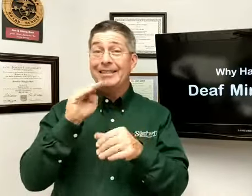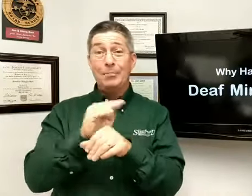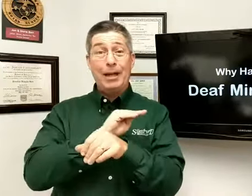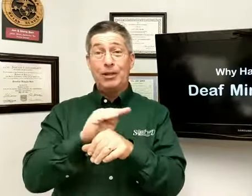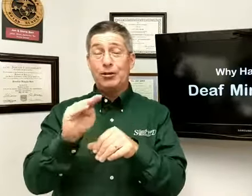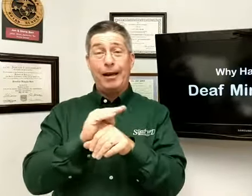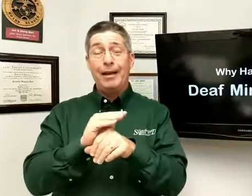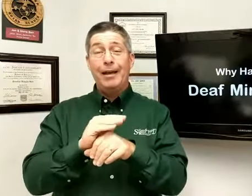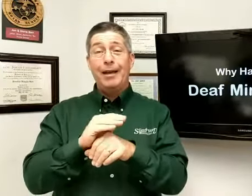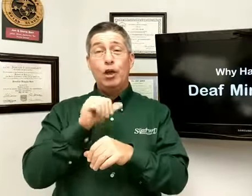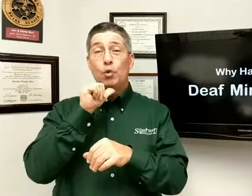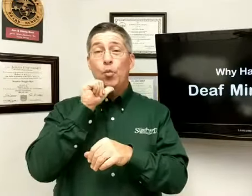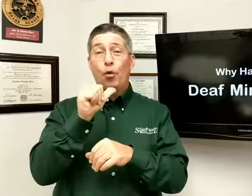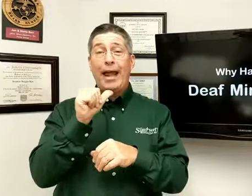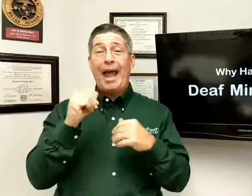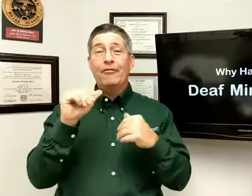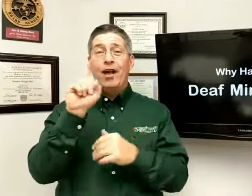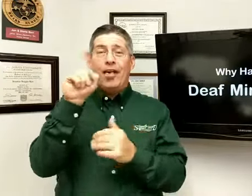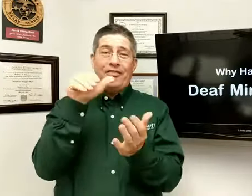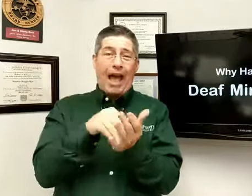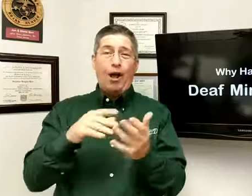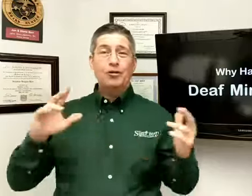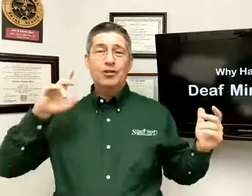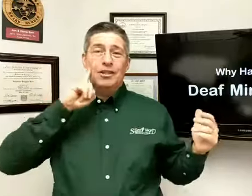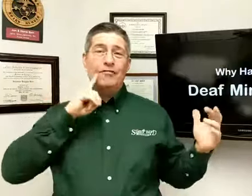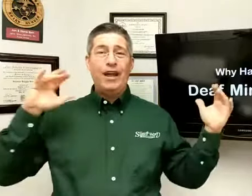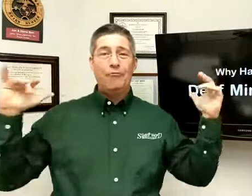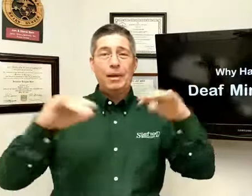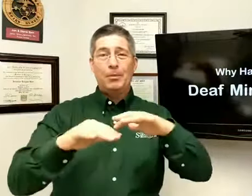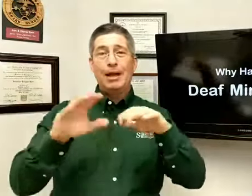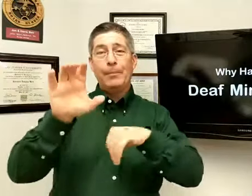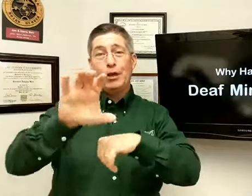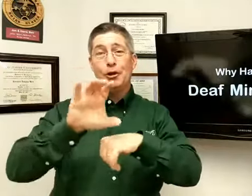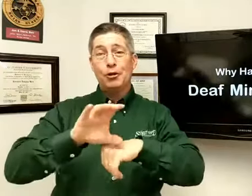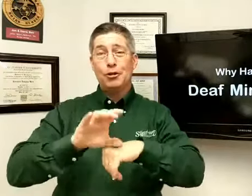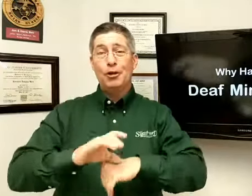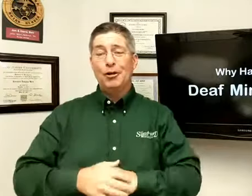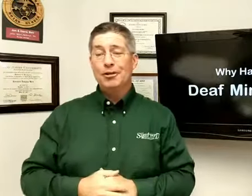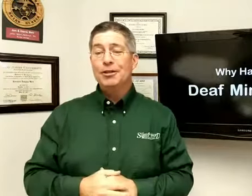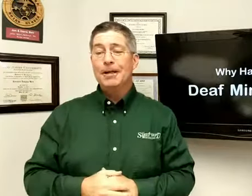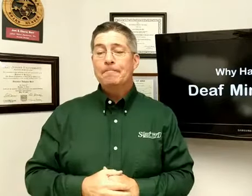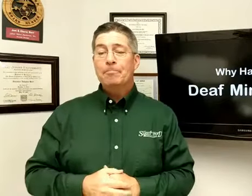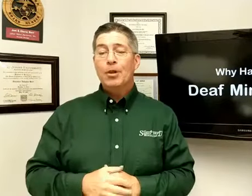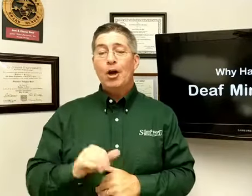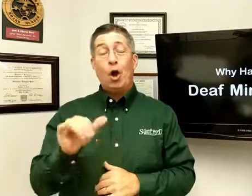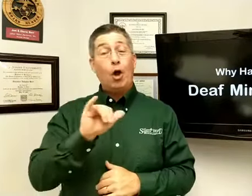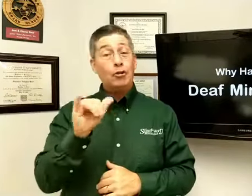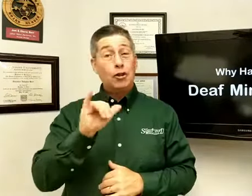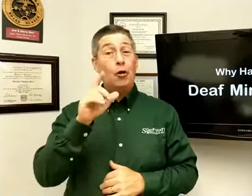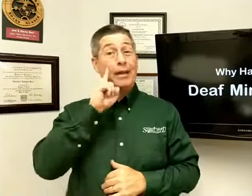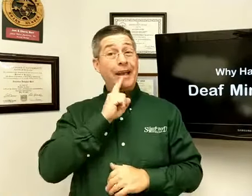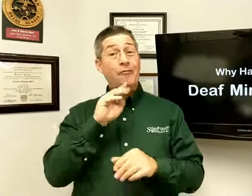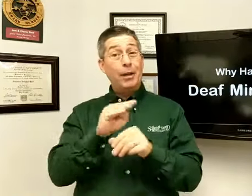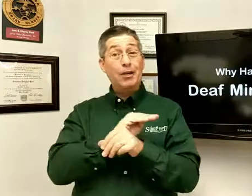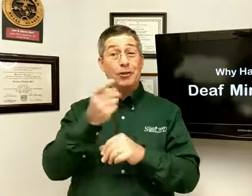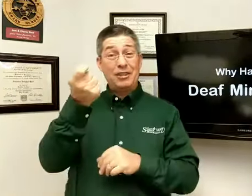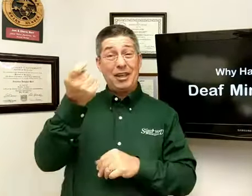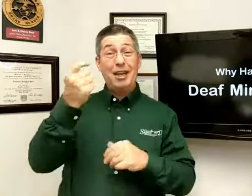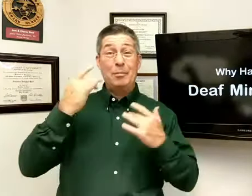ministry. You won't have thousands of deaf people coming to your church. Also, the deaf ministry is a little bit